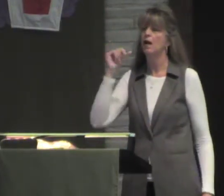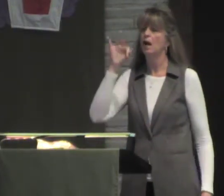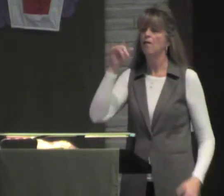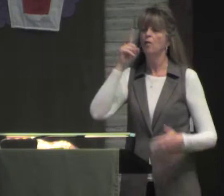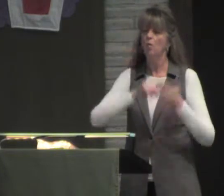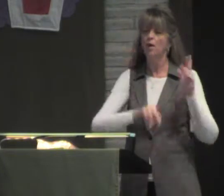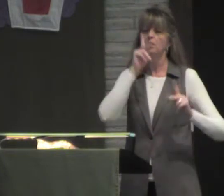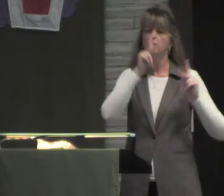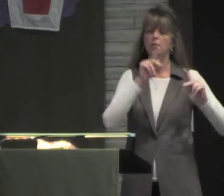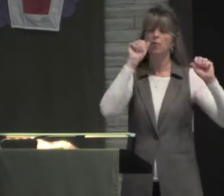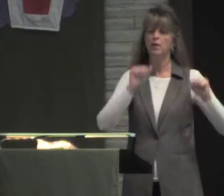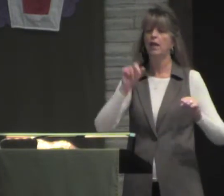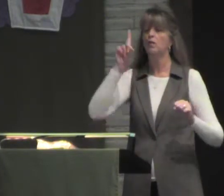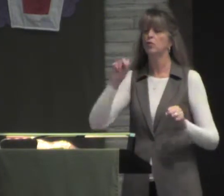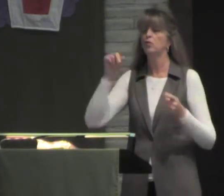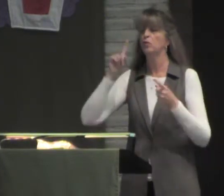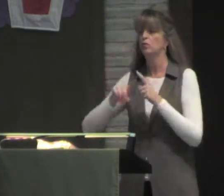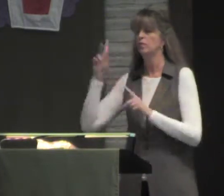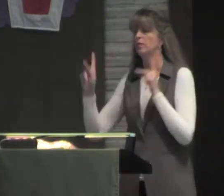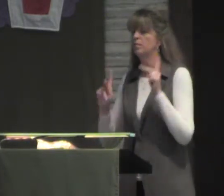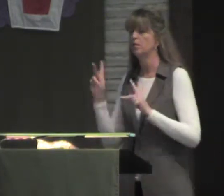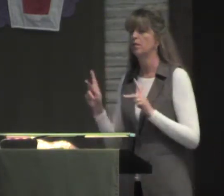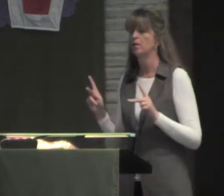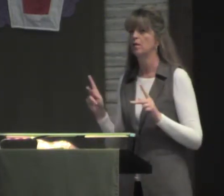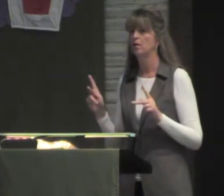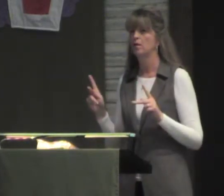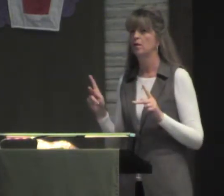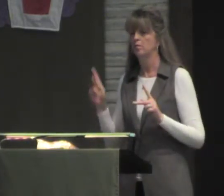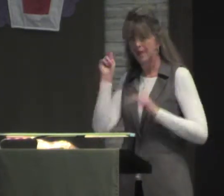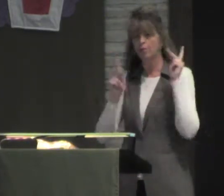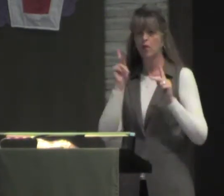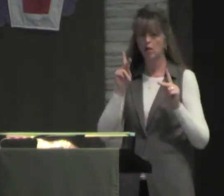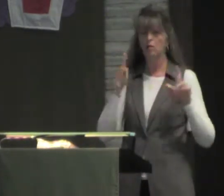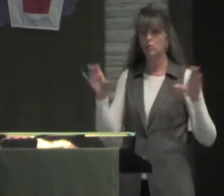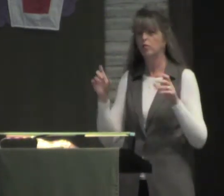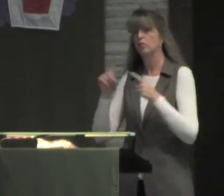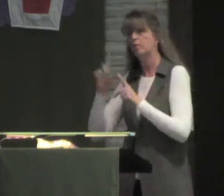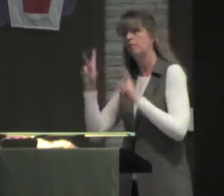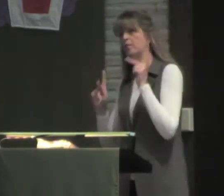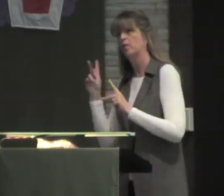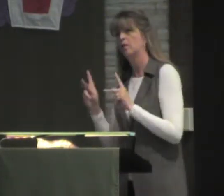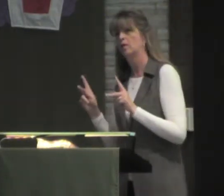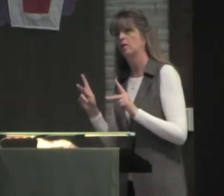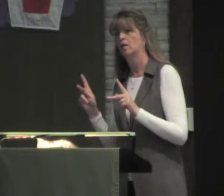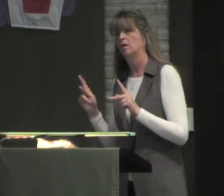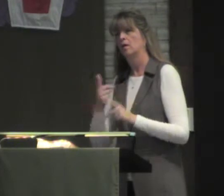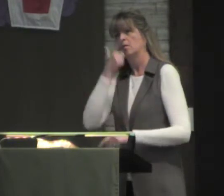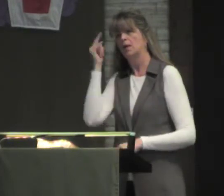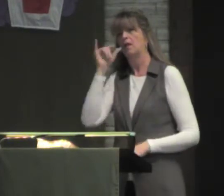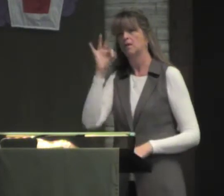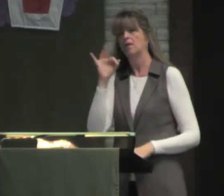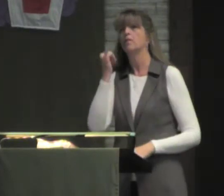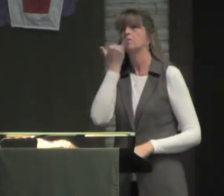gives us just a small glimpse of how people